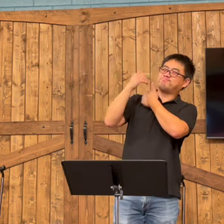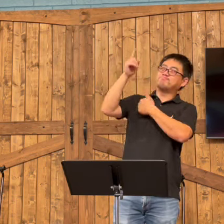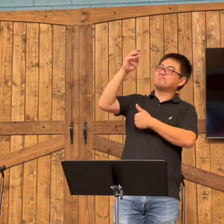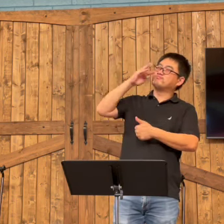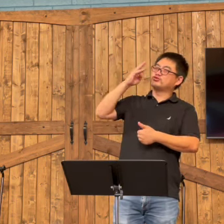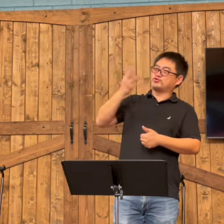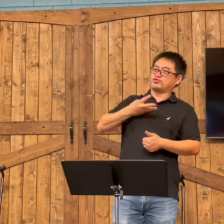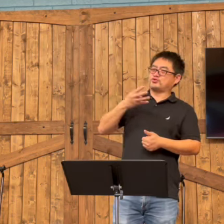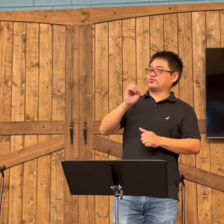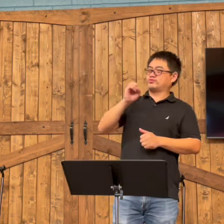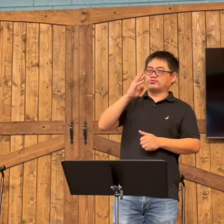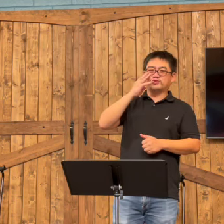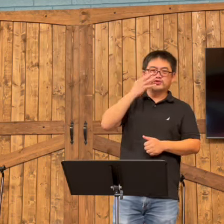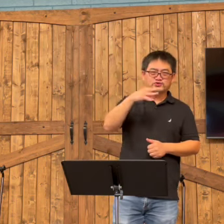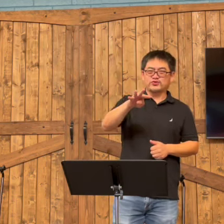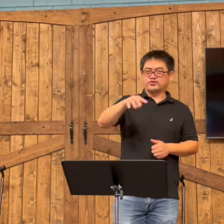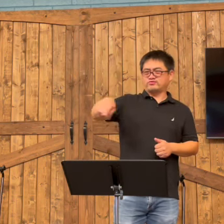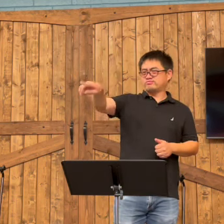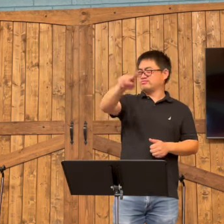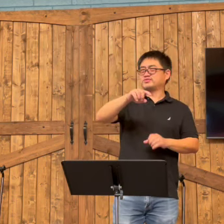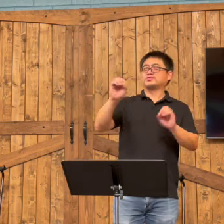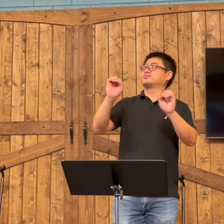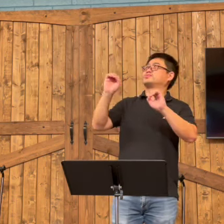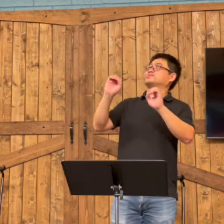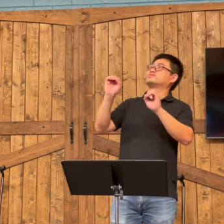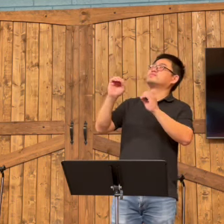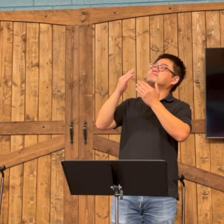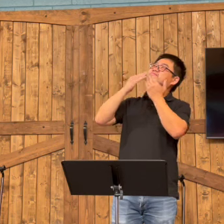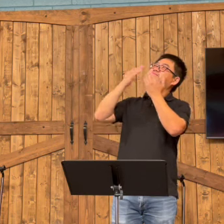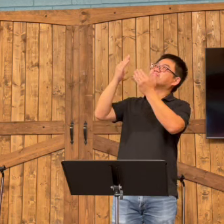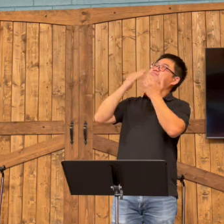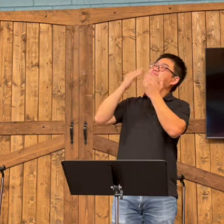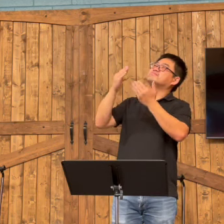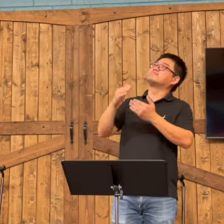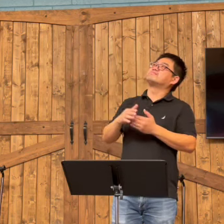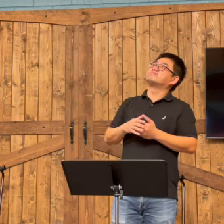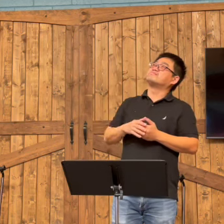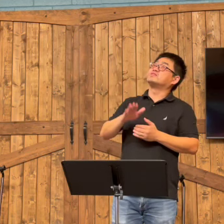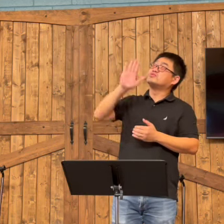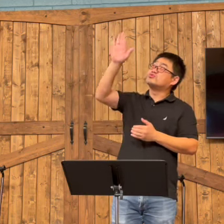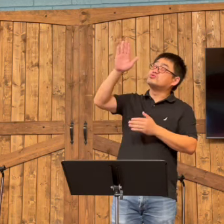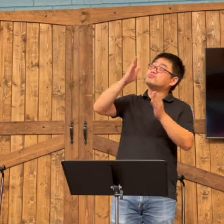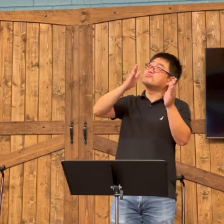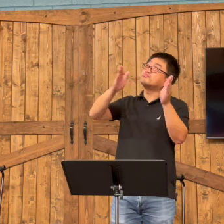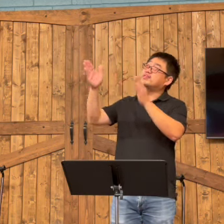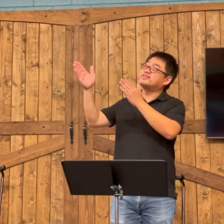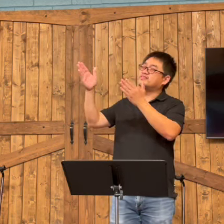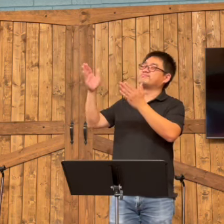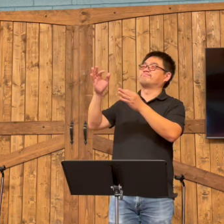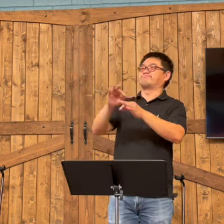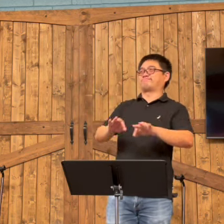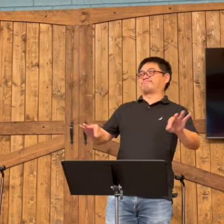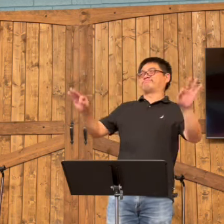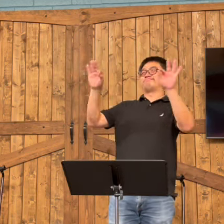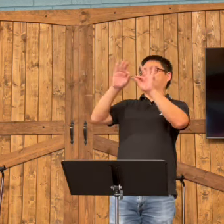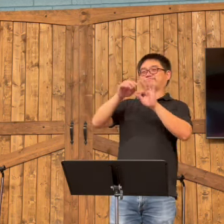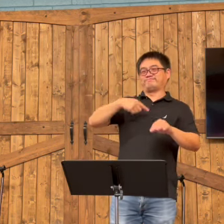How you remind us that you don't abandon us. That you are with us always. Thank you,